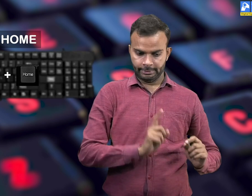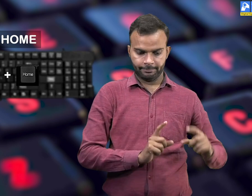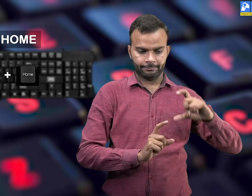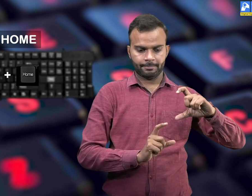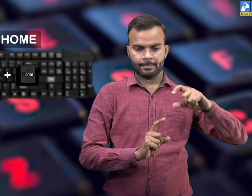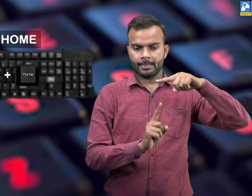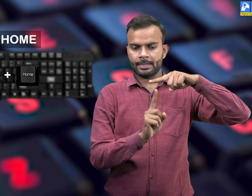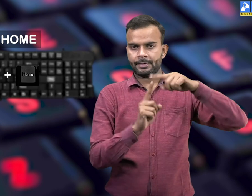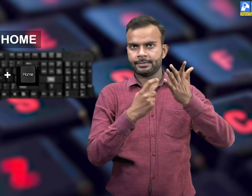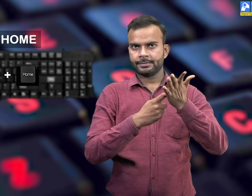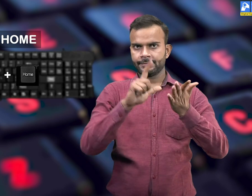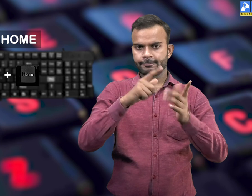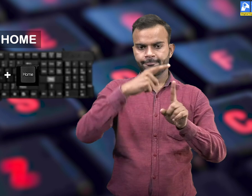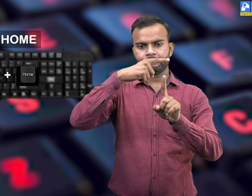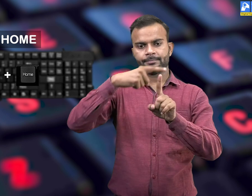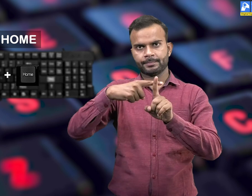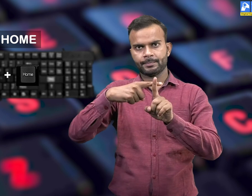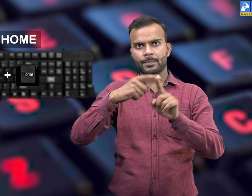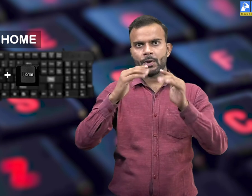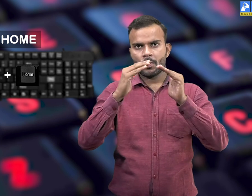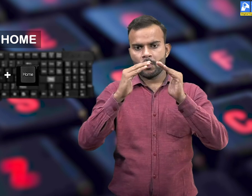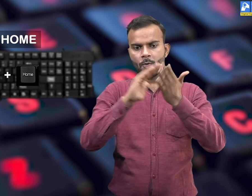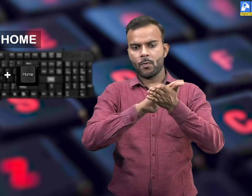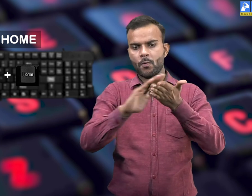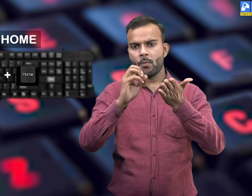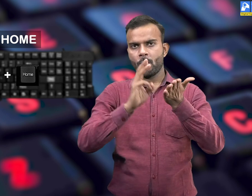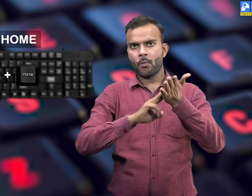to the top of the document.